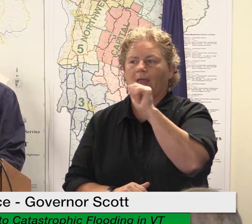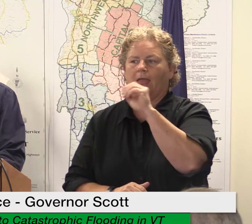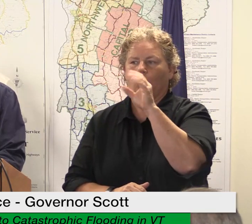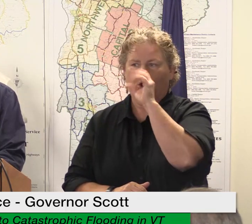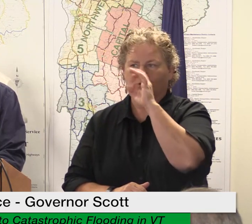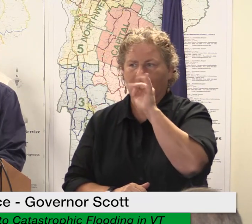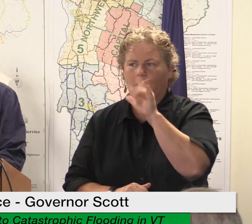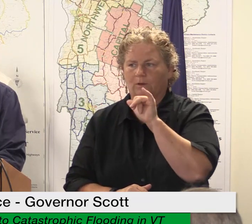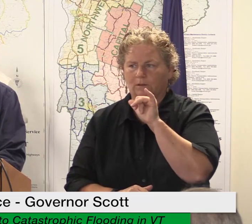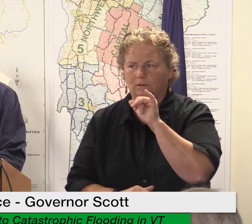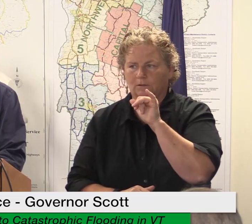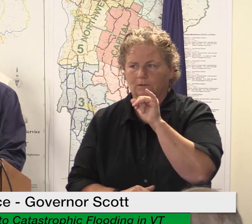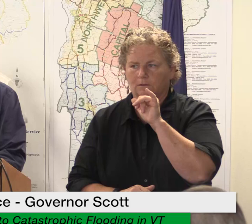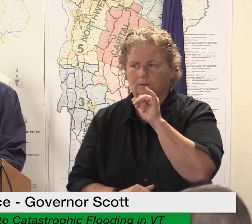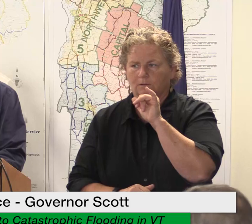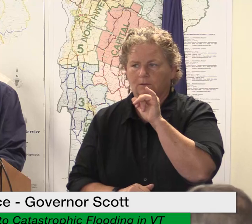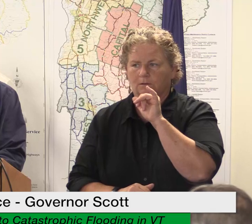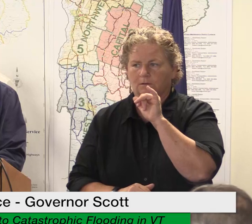automatically